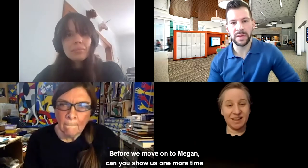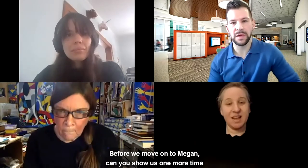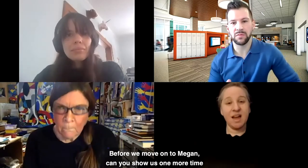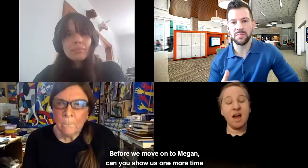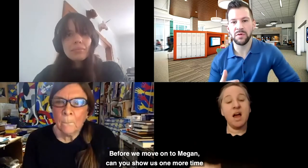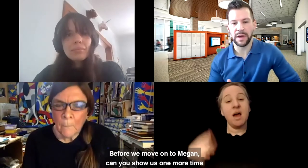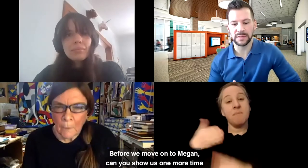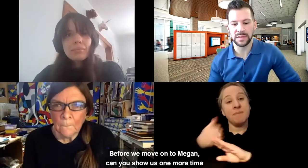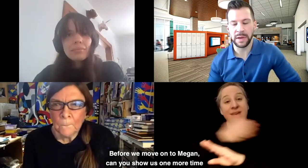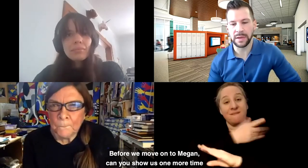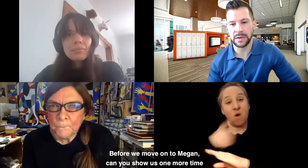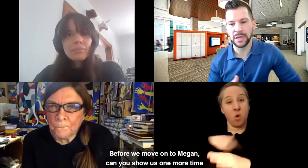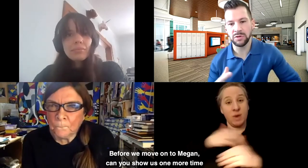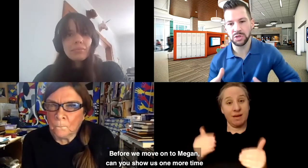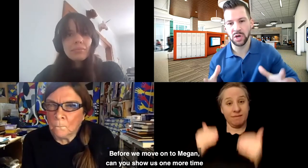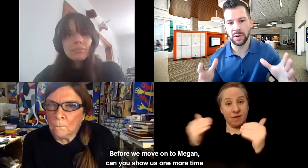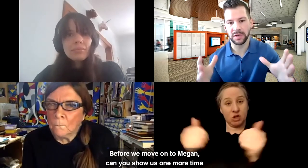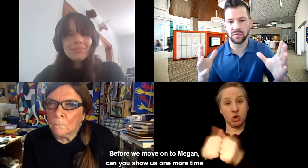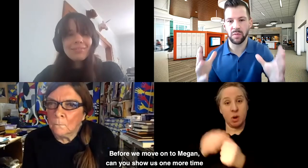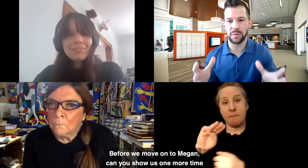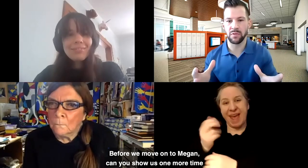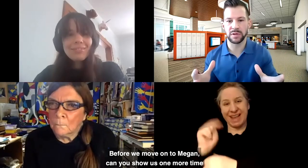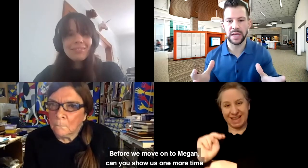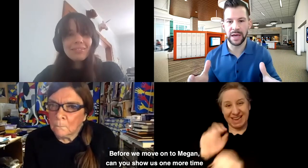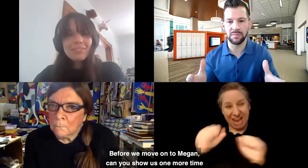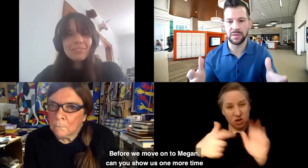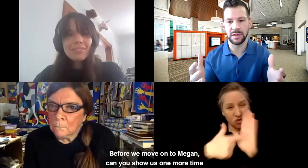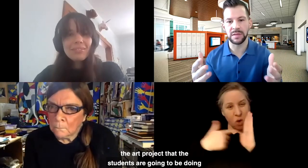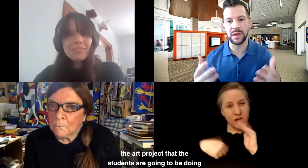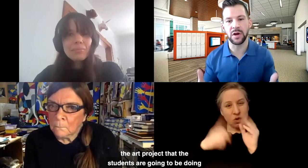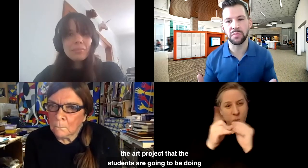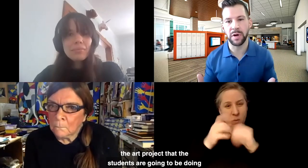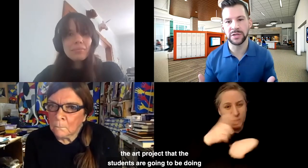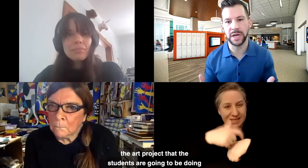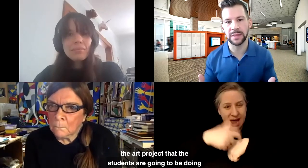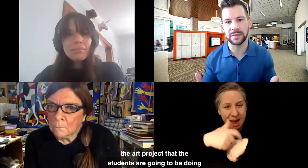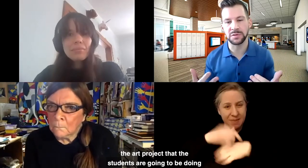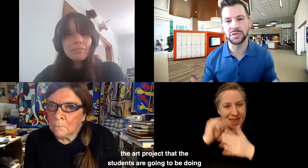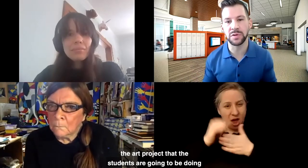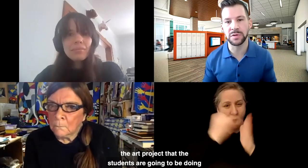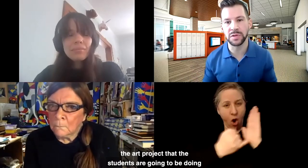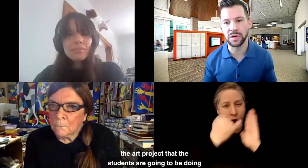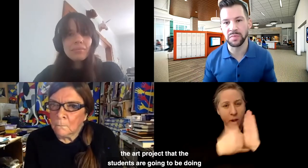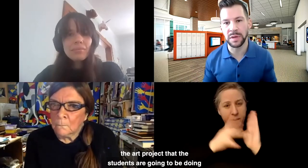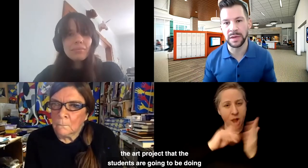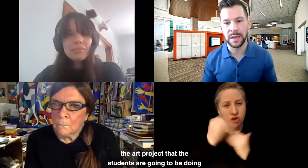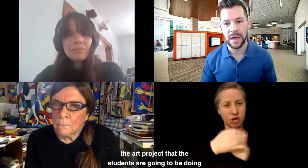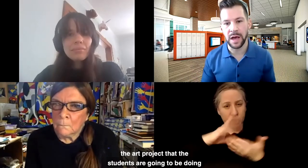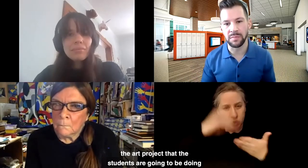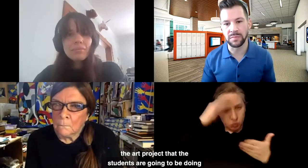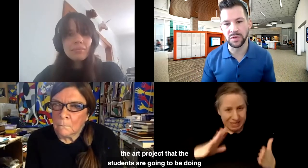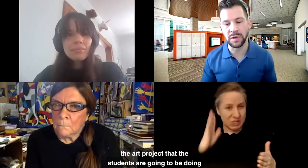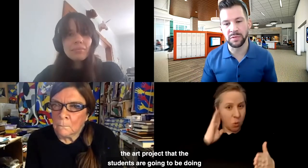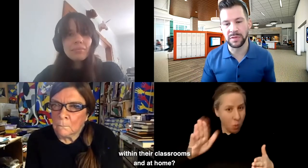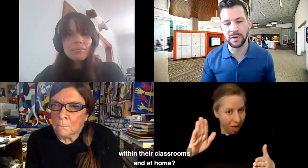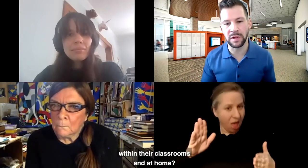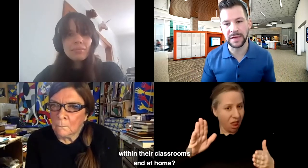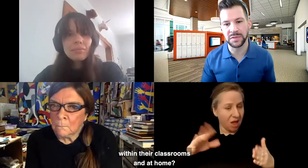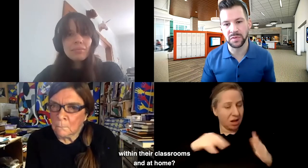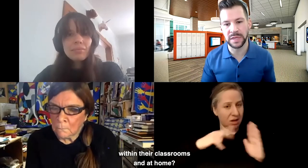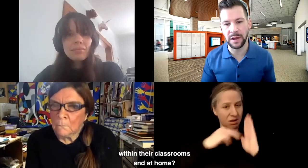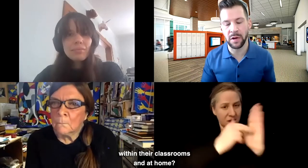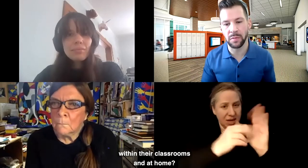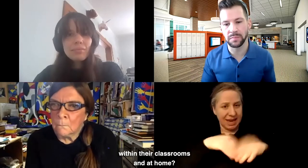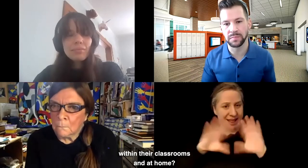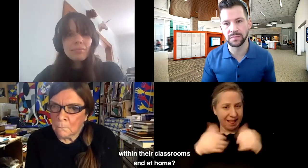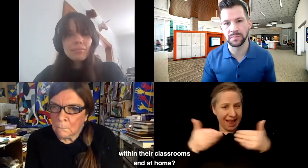Before we move on to Megan, can you show us one more time the art project that the students are going to be doing within their